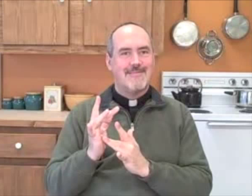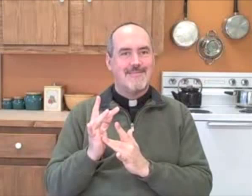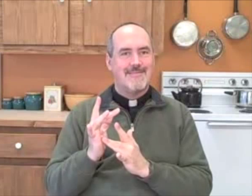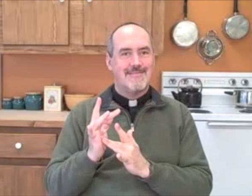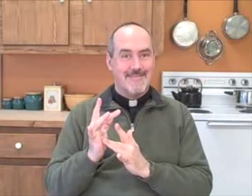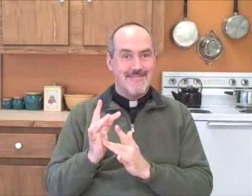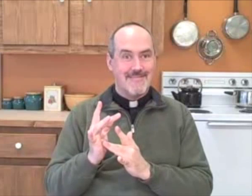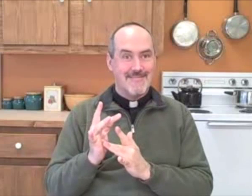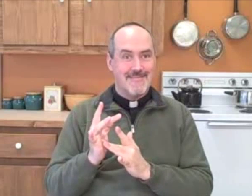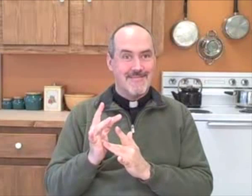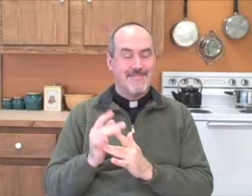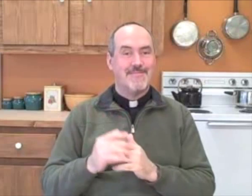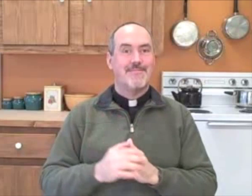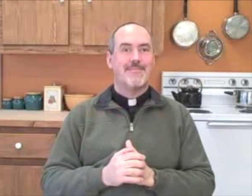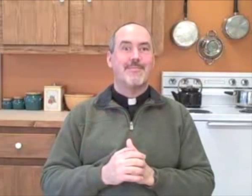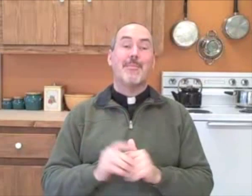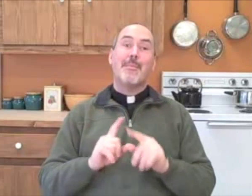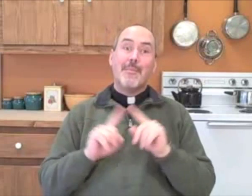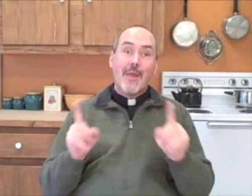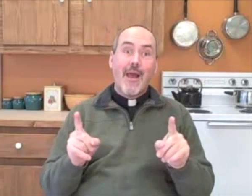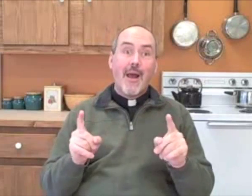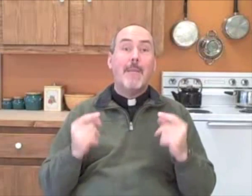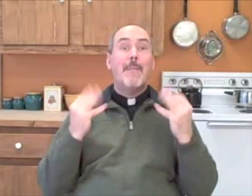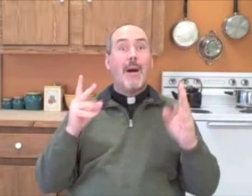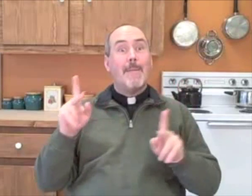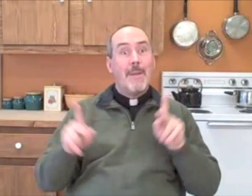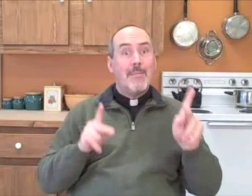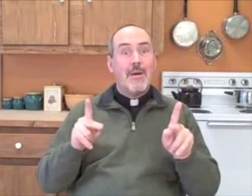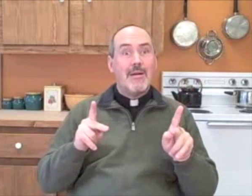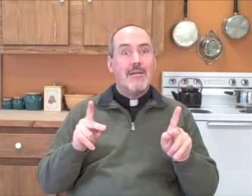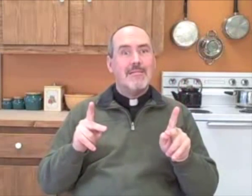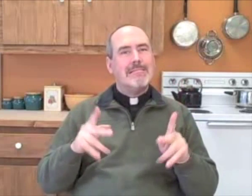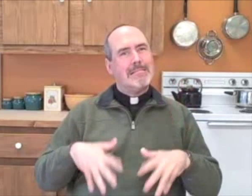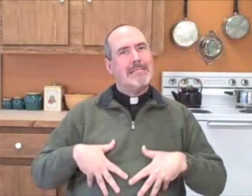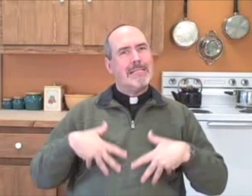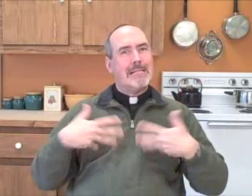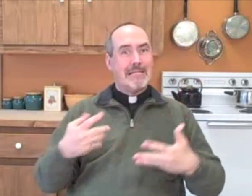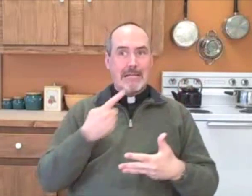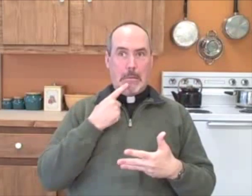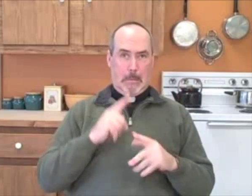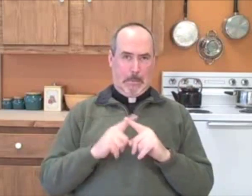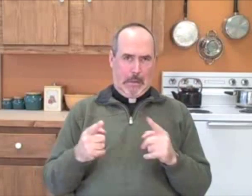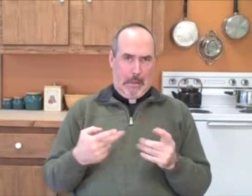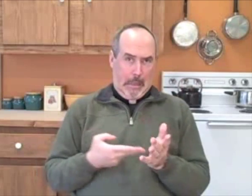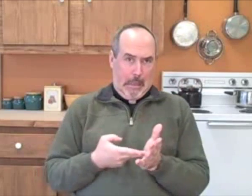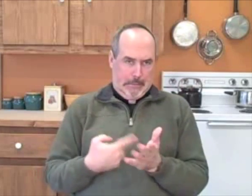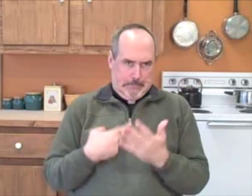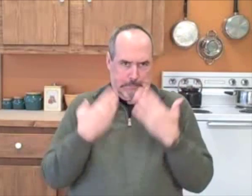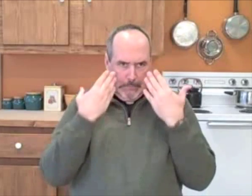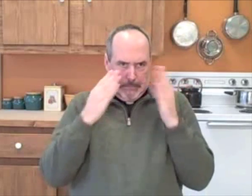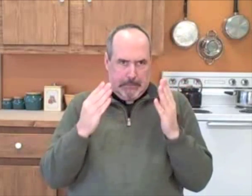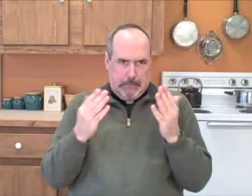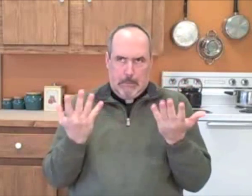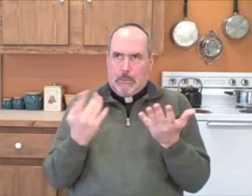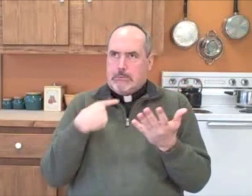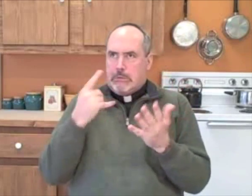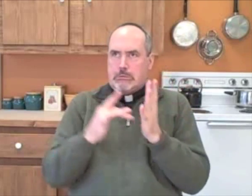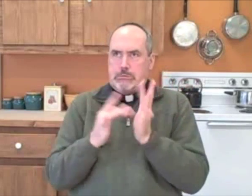However, many people have admitted over the years that they really don't know what to say or what to do during